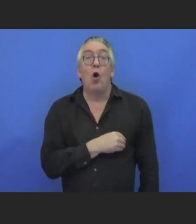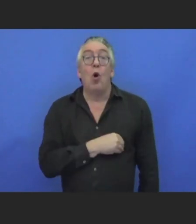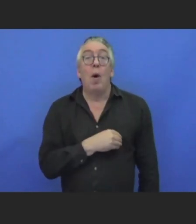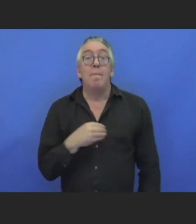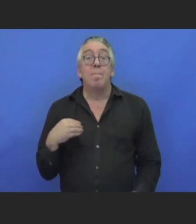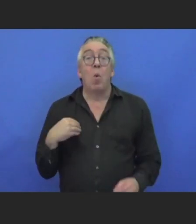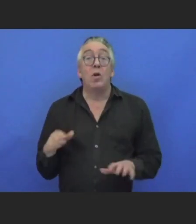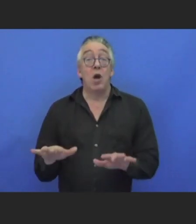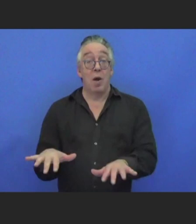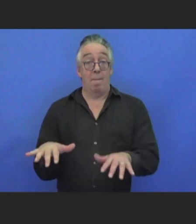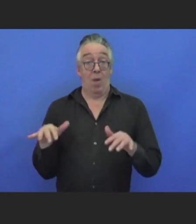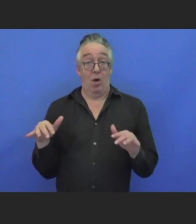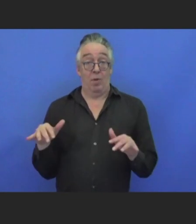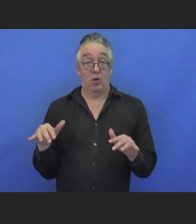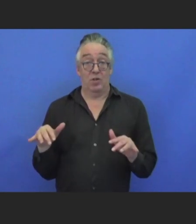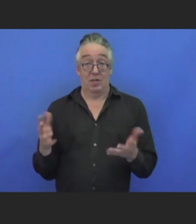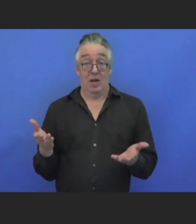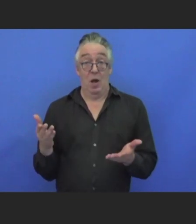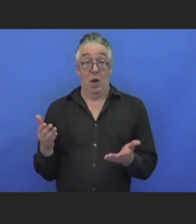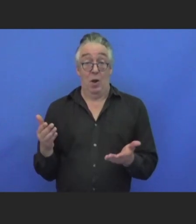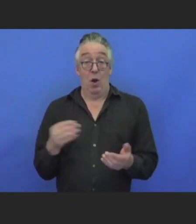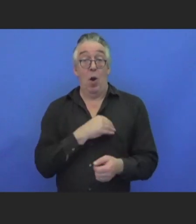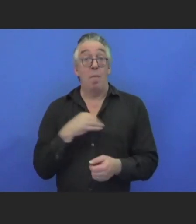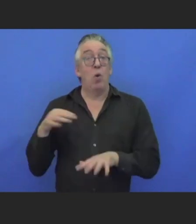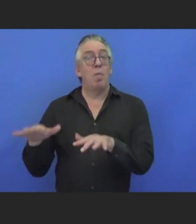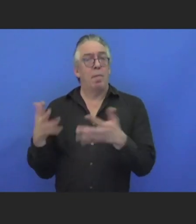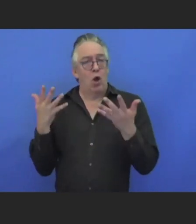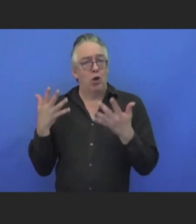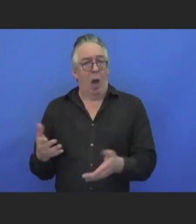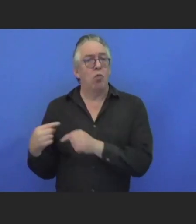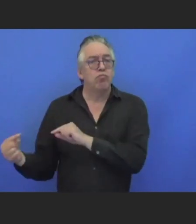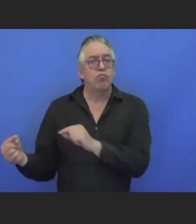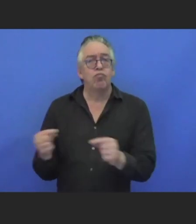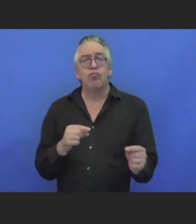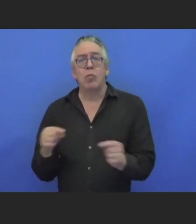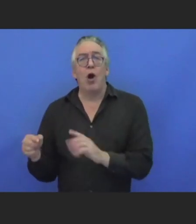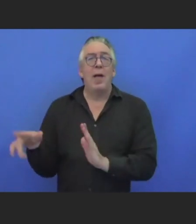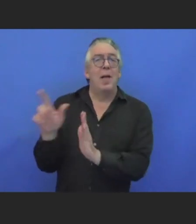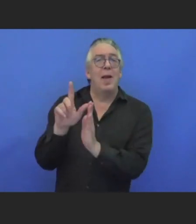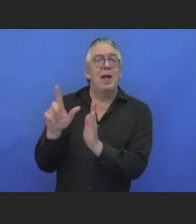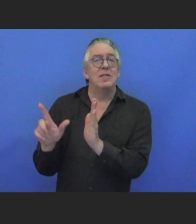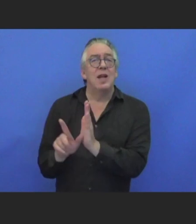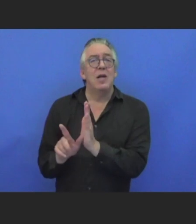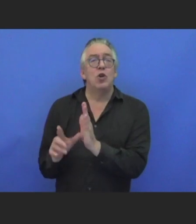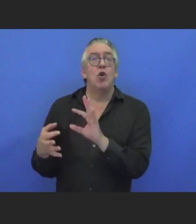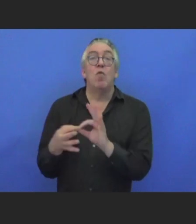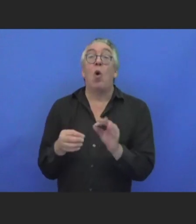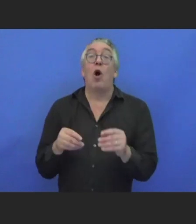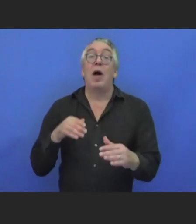updating the legislation related to accessible elections.